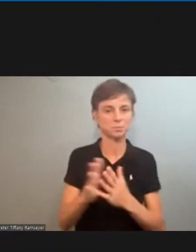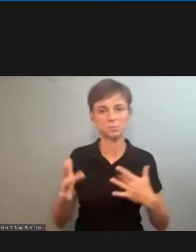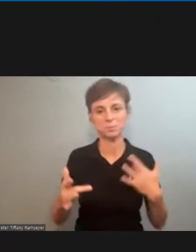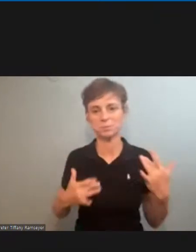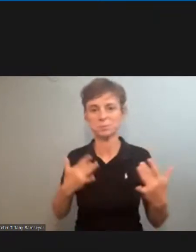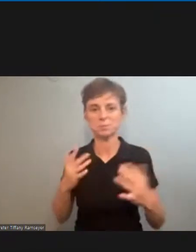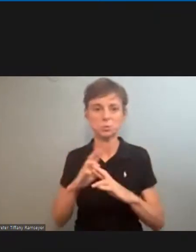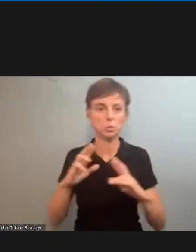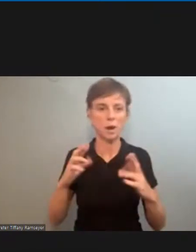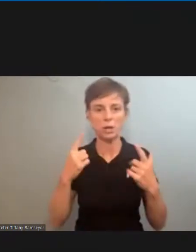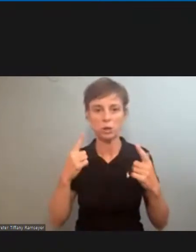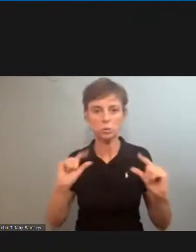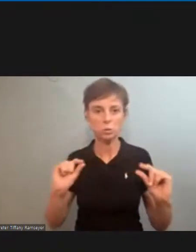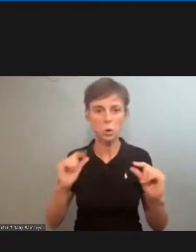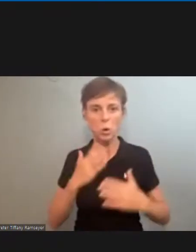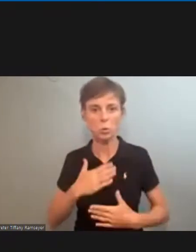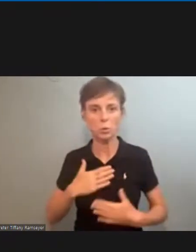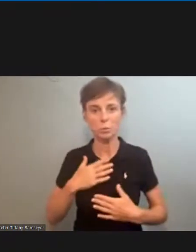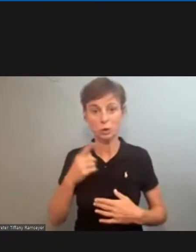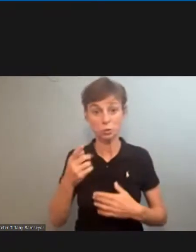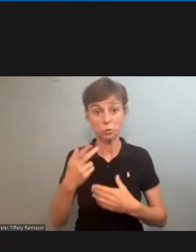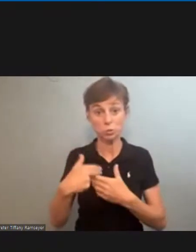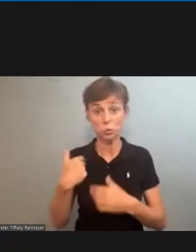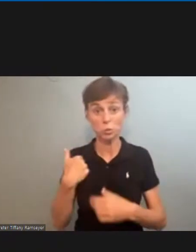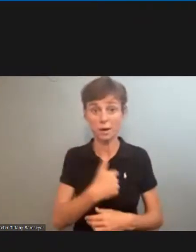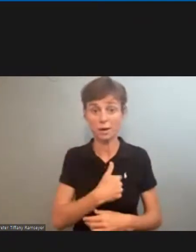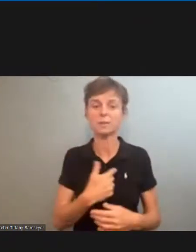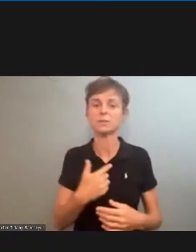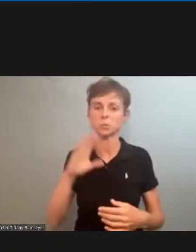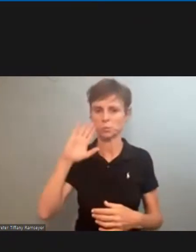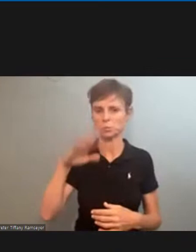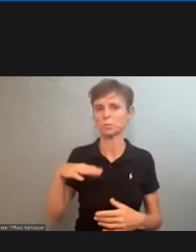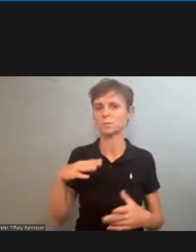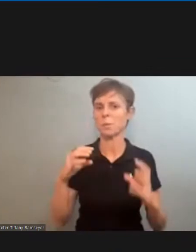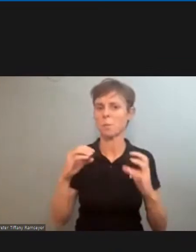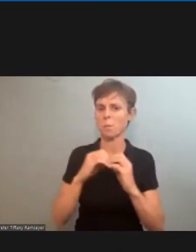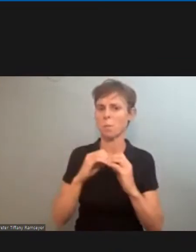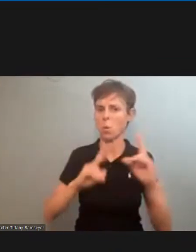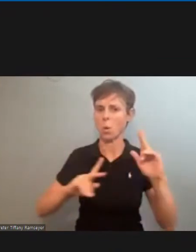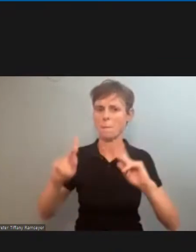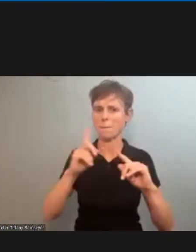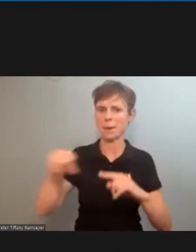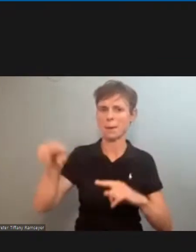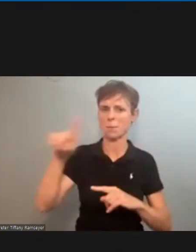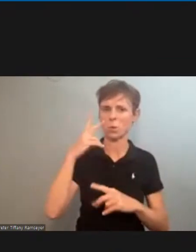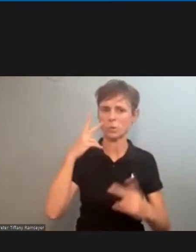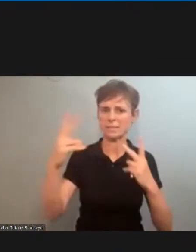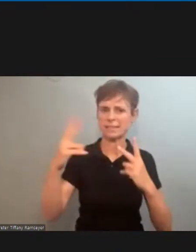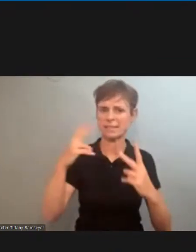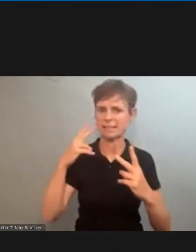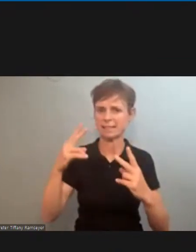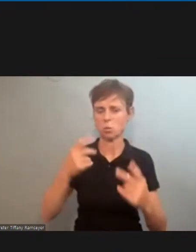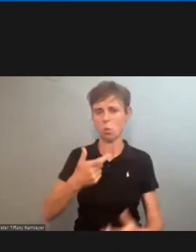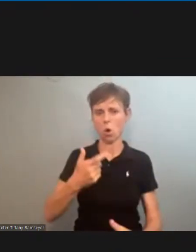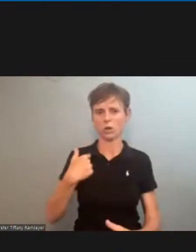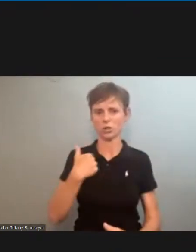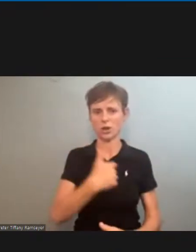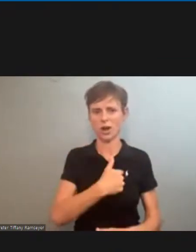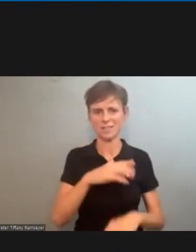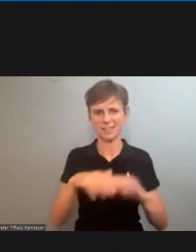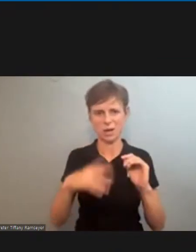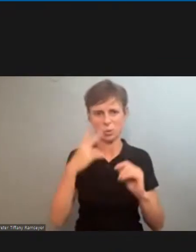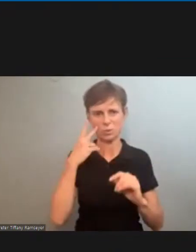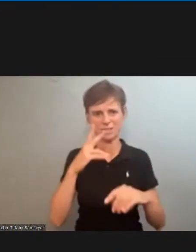appreciate you joining us just so you know there's far more numbers watching this than is on the screen because people are watching on a number of other